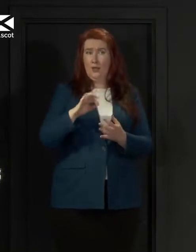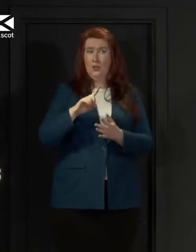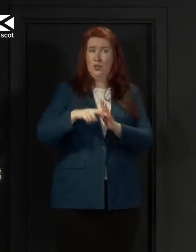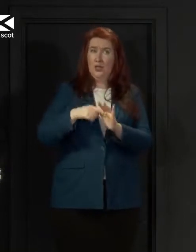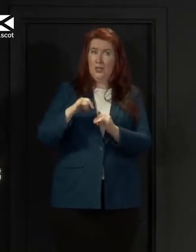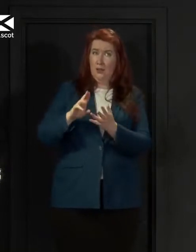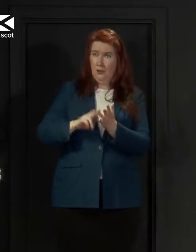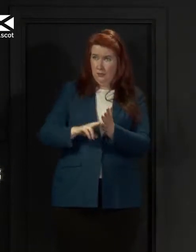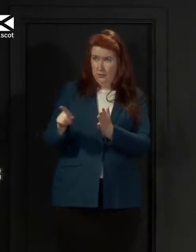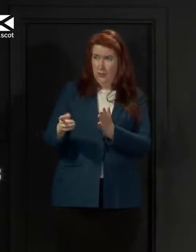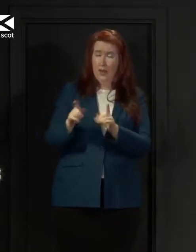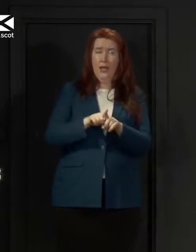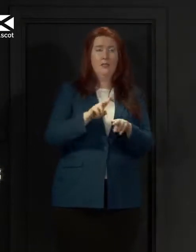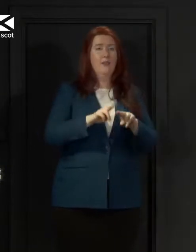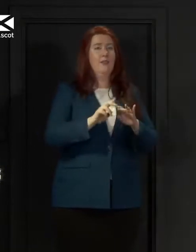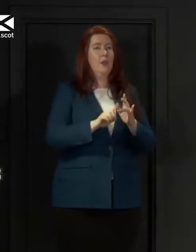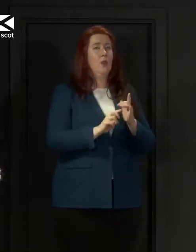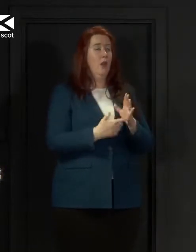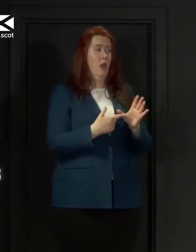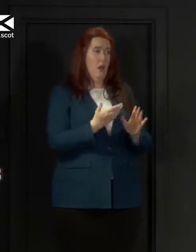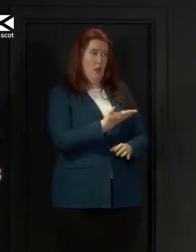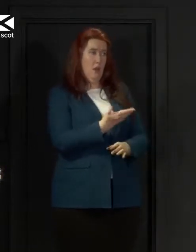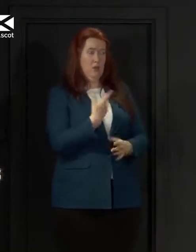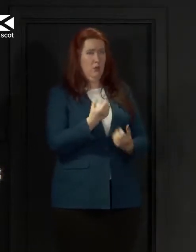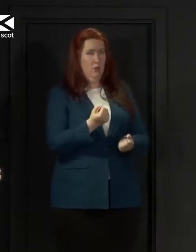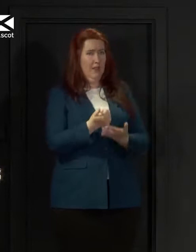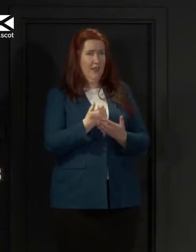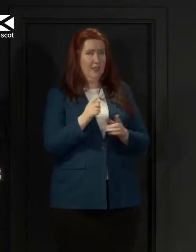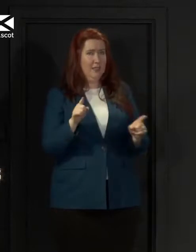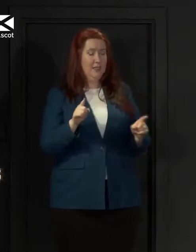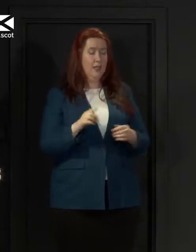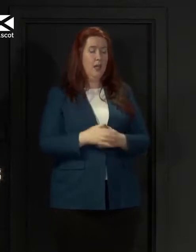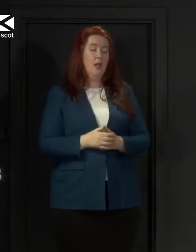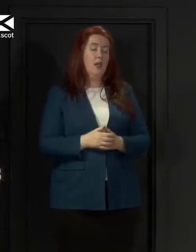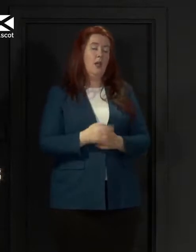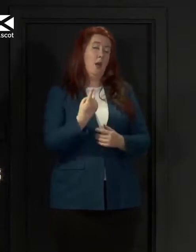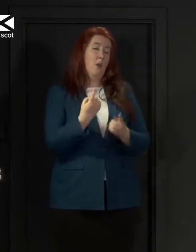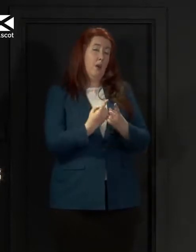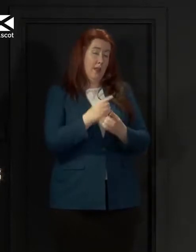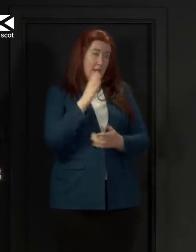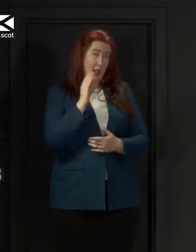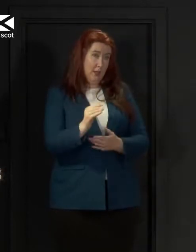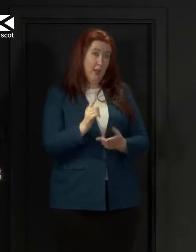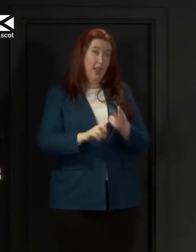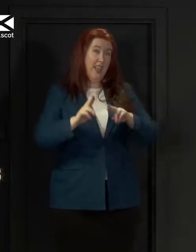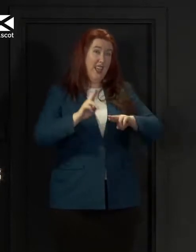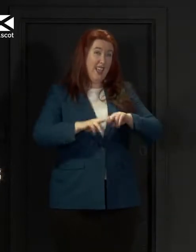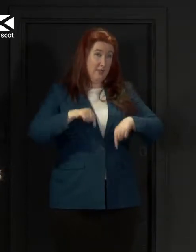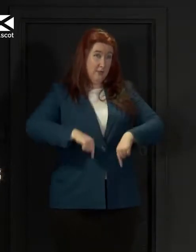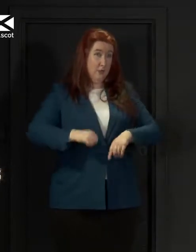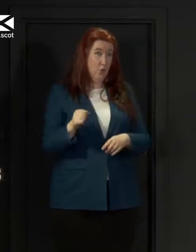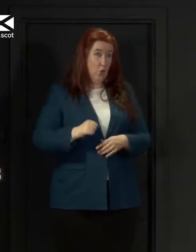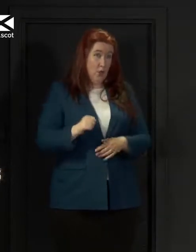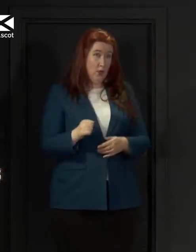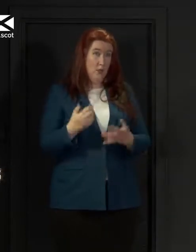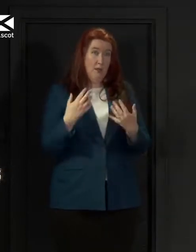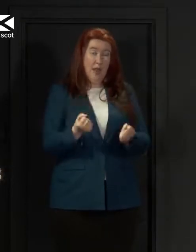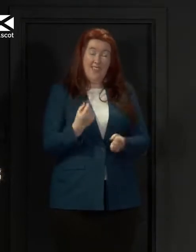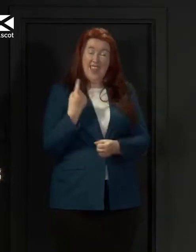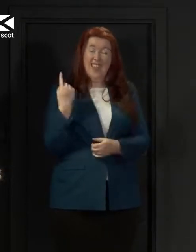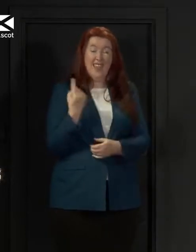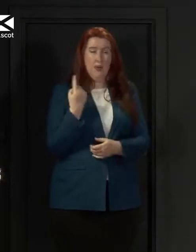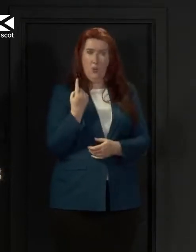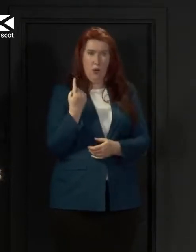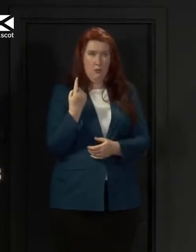to give us some advice on that and the thing I would say about that is if in Scotland we have anyone